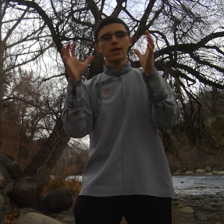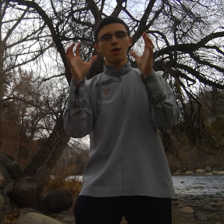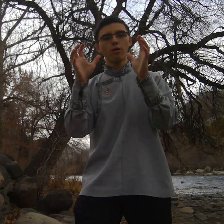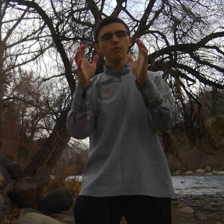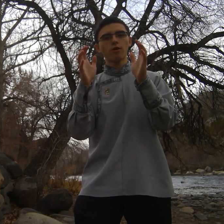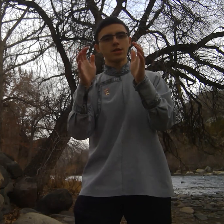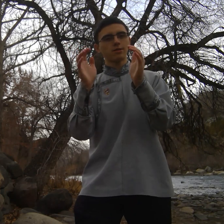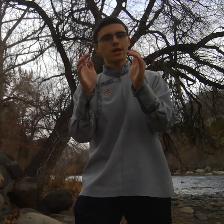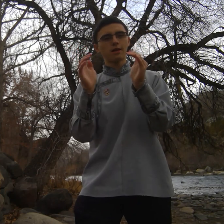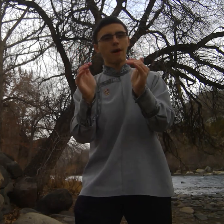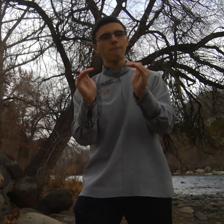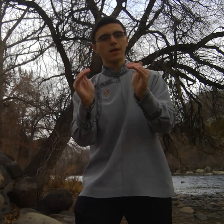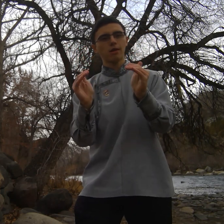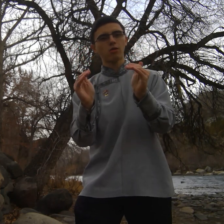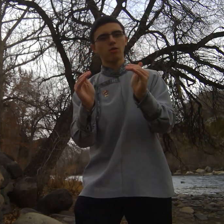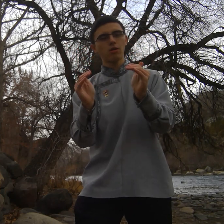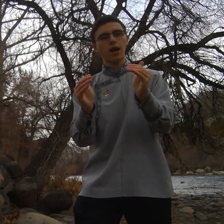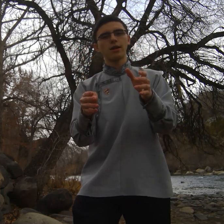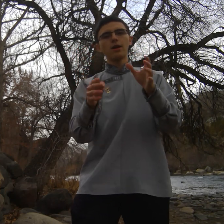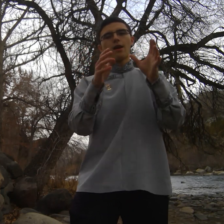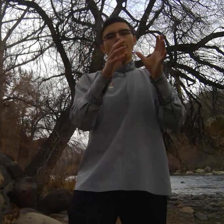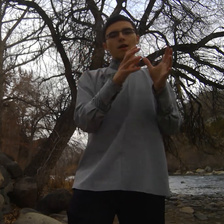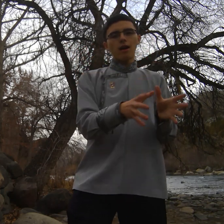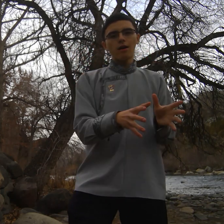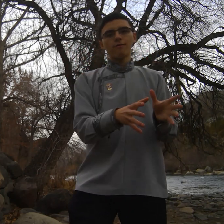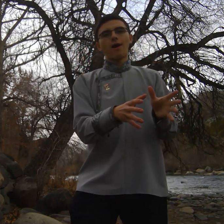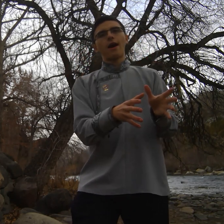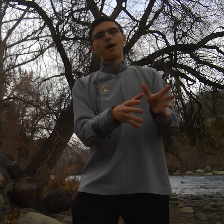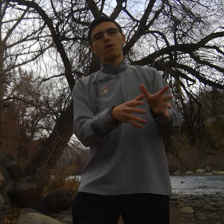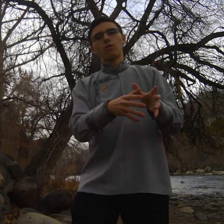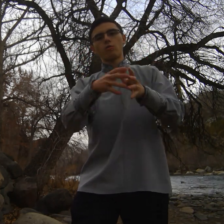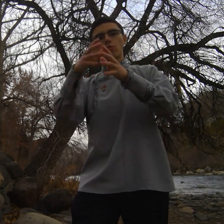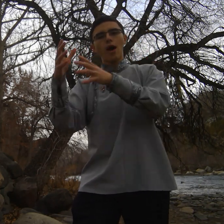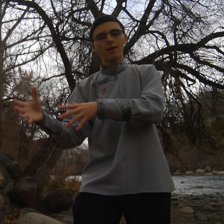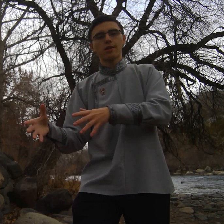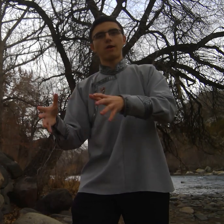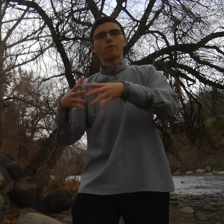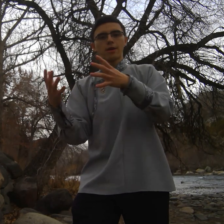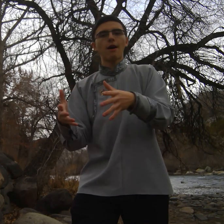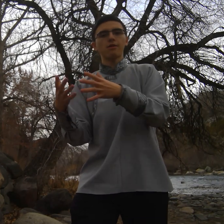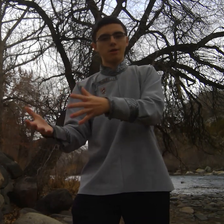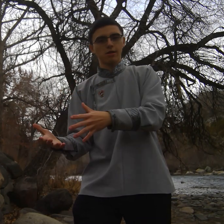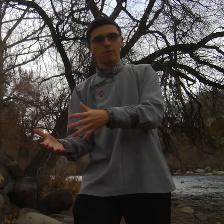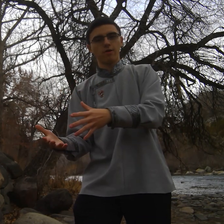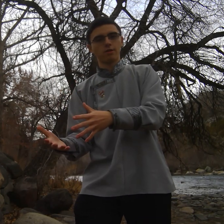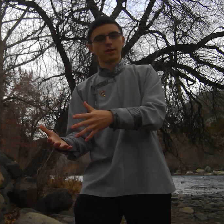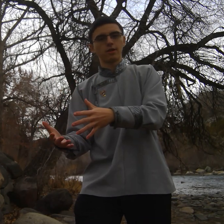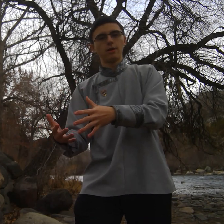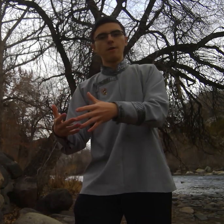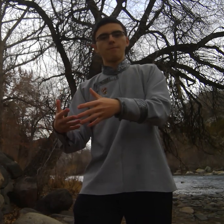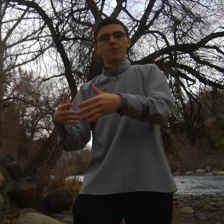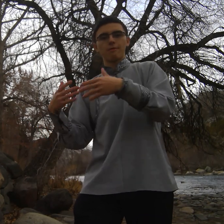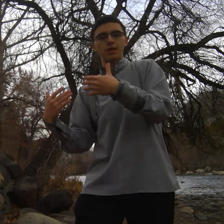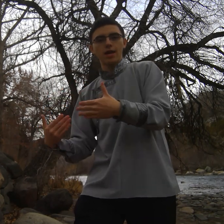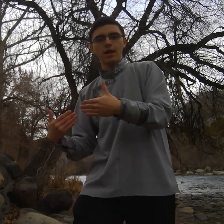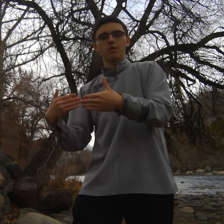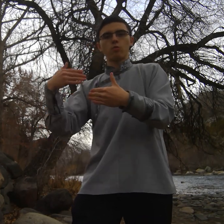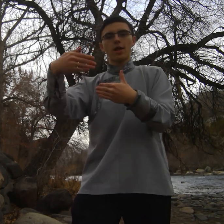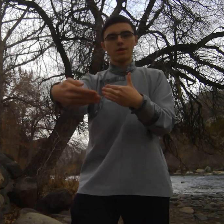overarching things about Peace Corps and I love how when someone becomes a Peace Corps volunteer they begin with